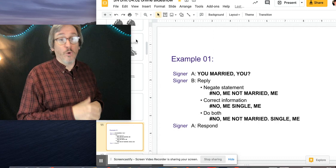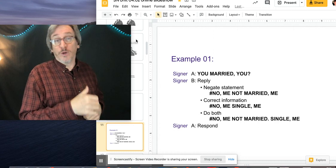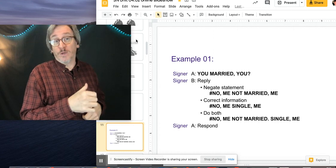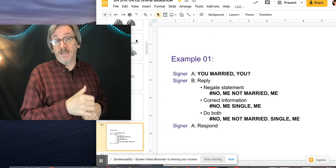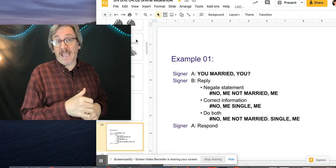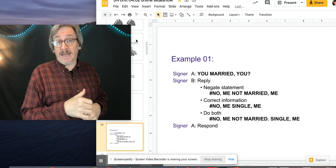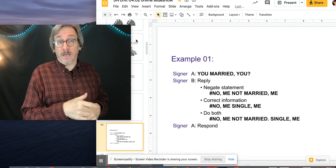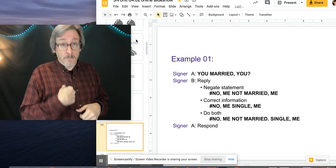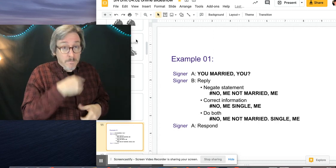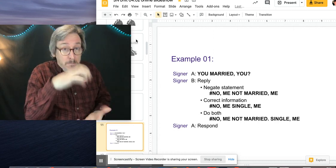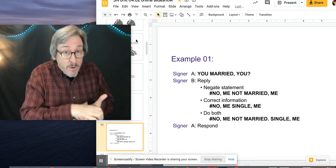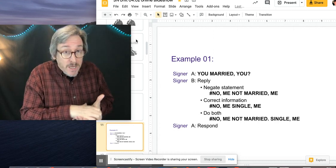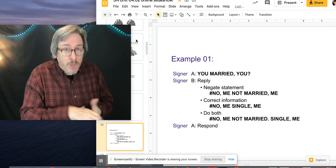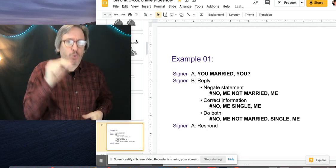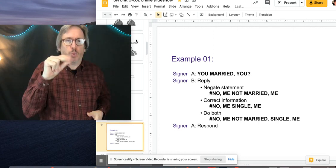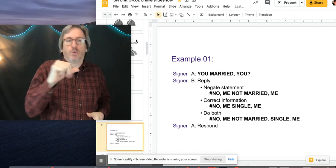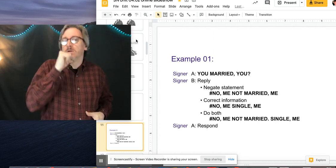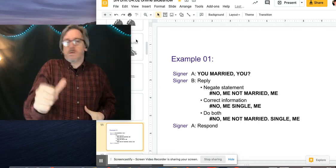Or you can negate it.